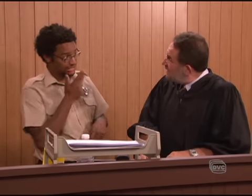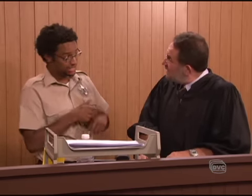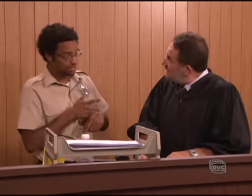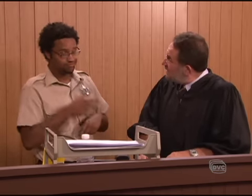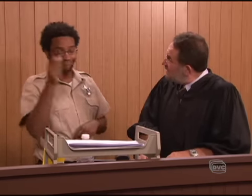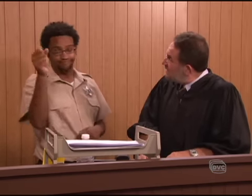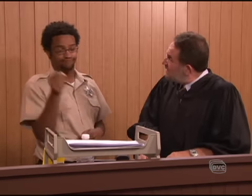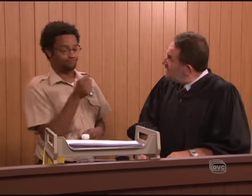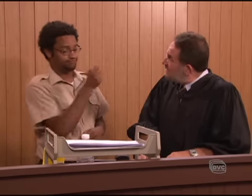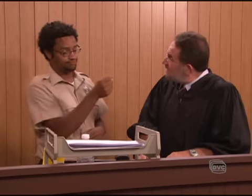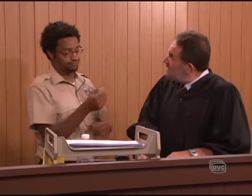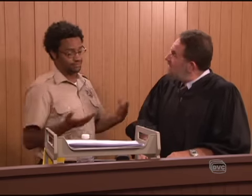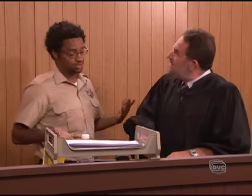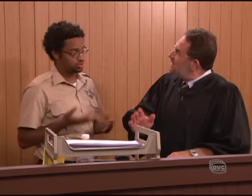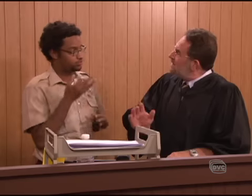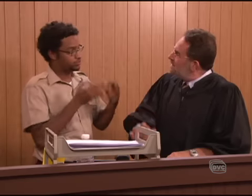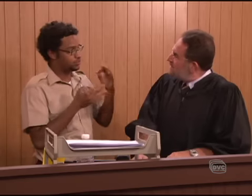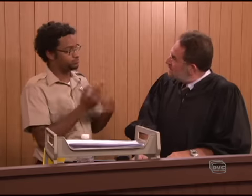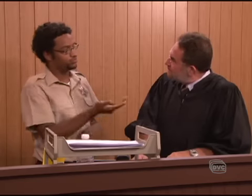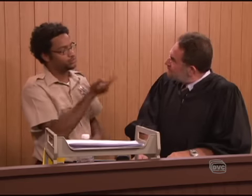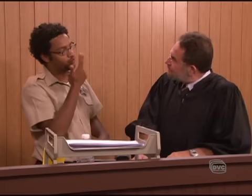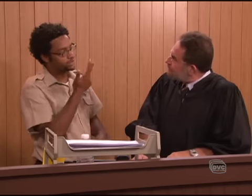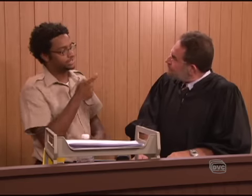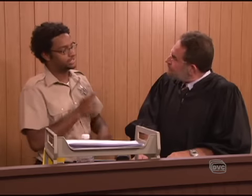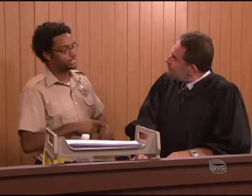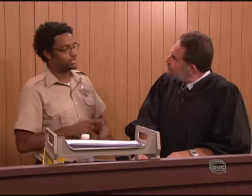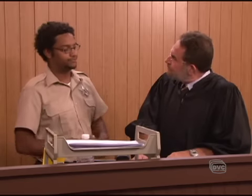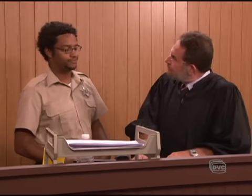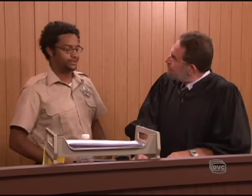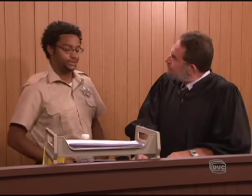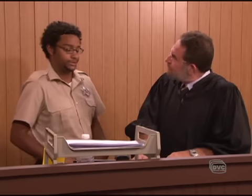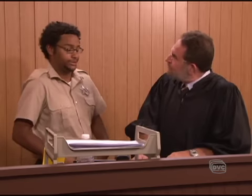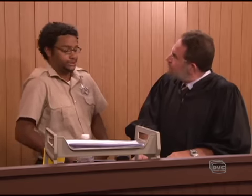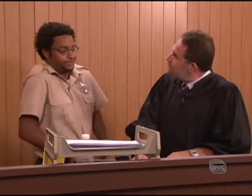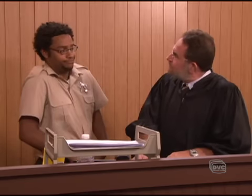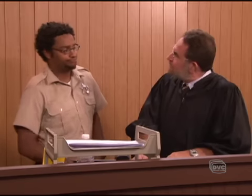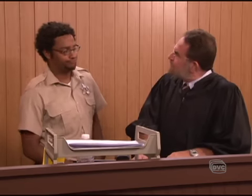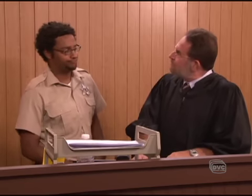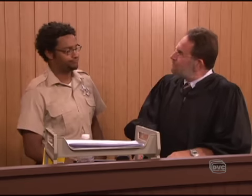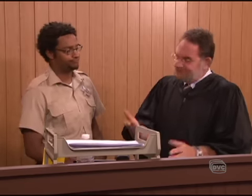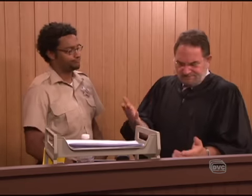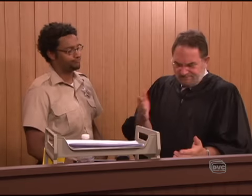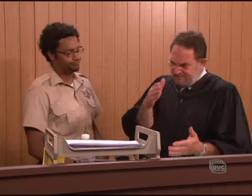He's been caught three times, but here he is again on three charges. Again?